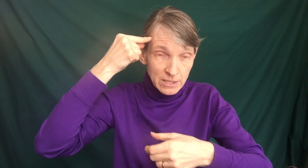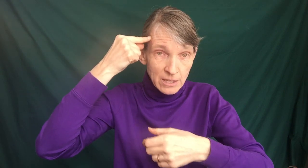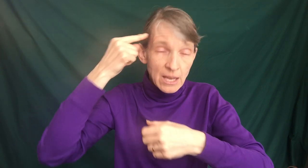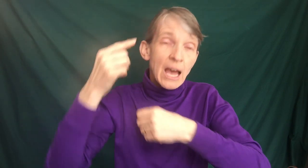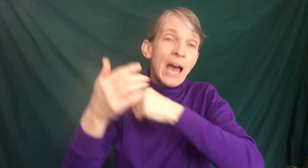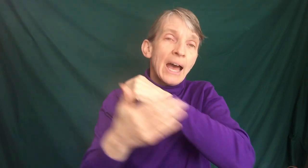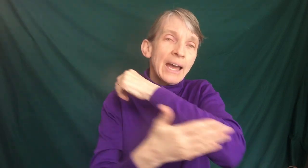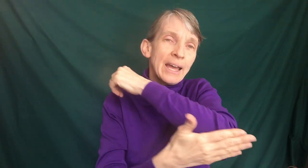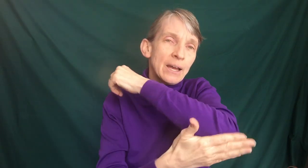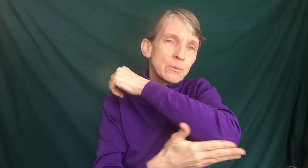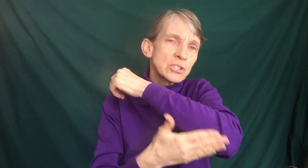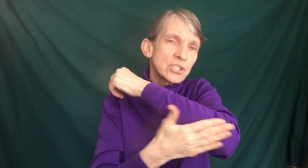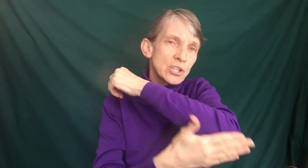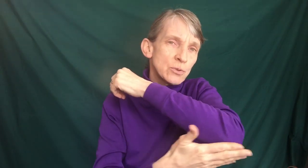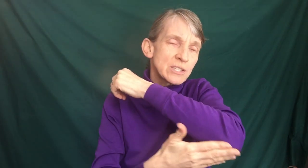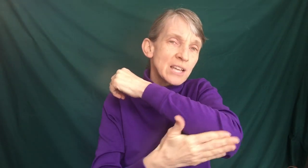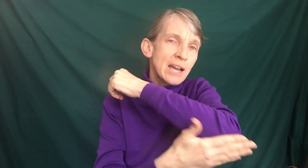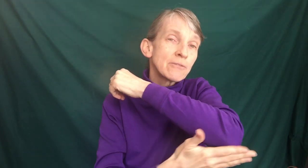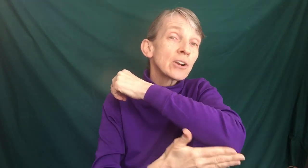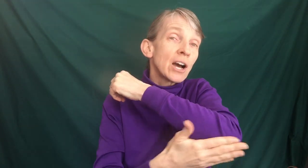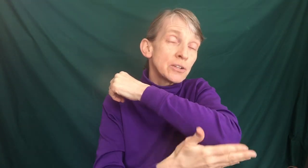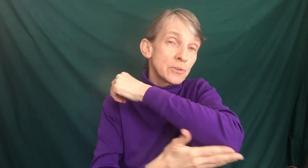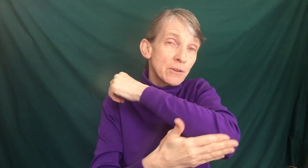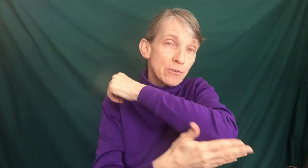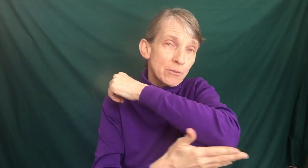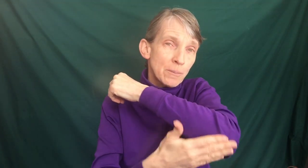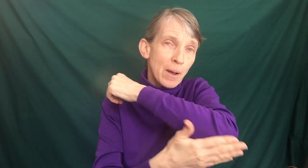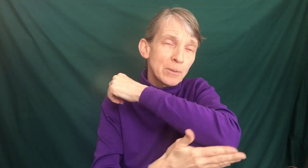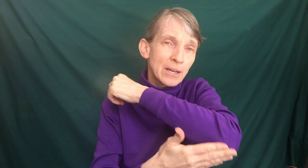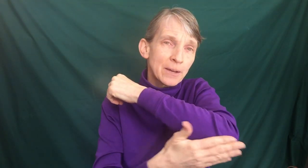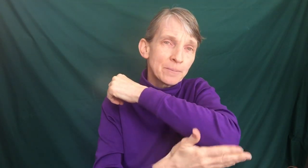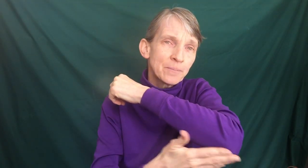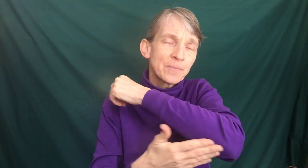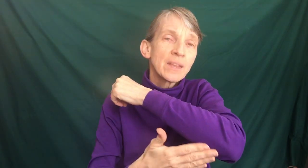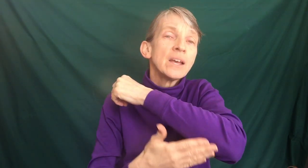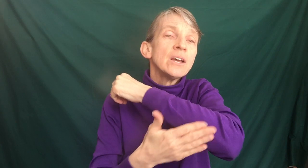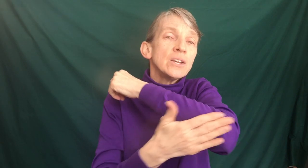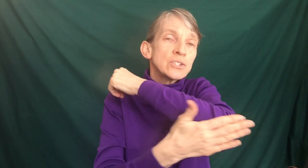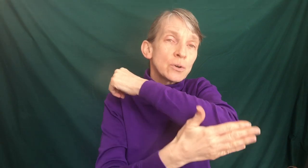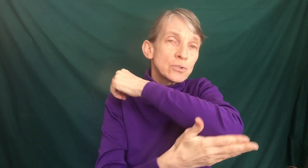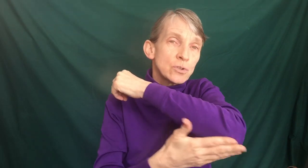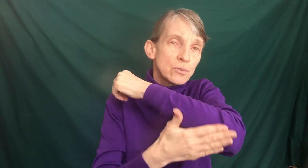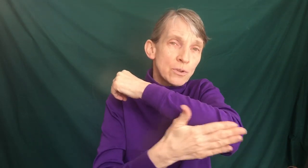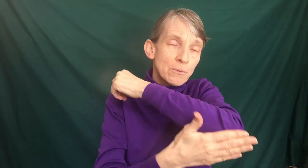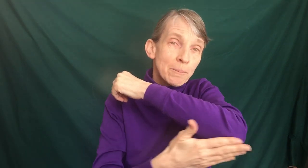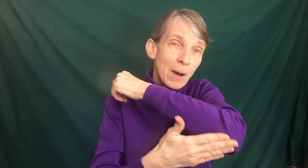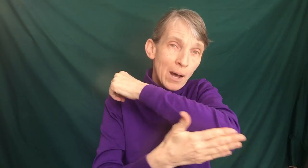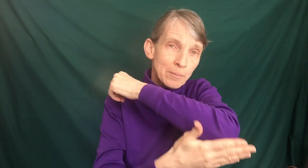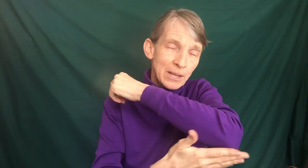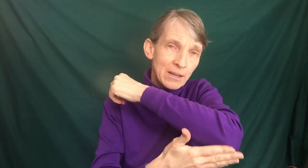and we're just gonna do the sign for country for the Republic. So to the Republic